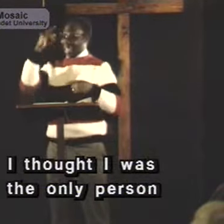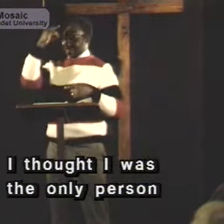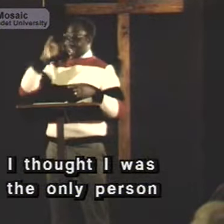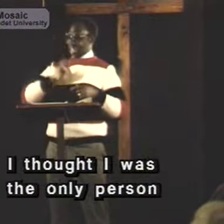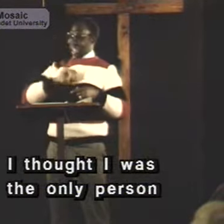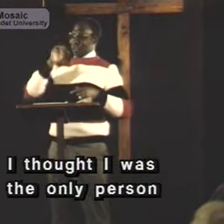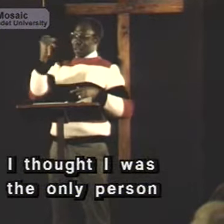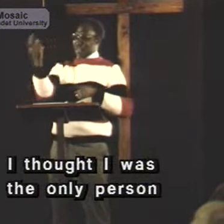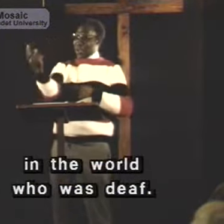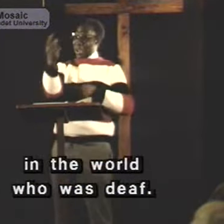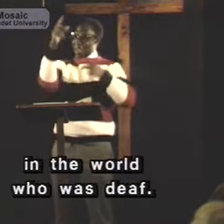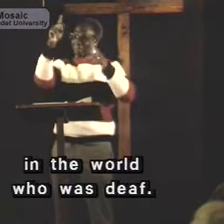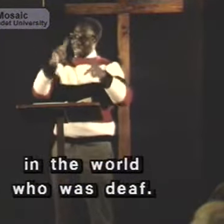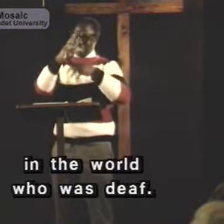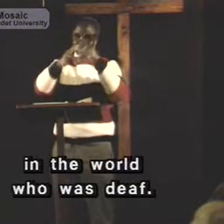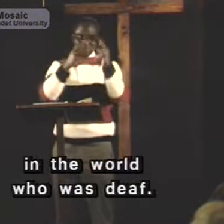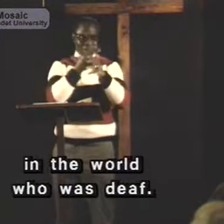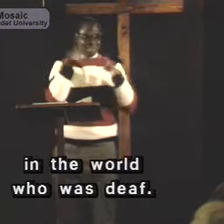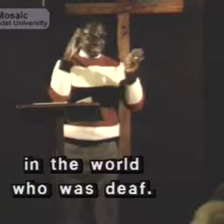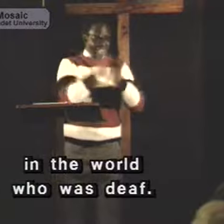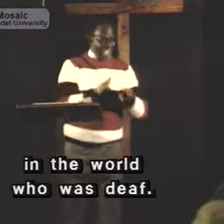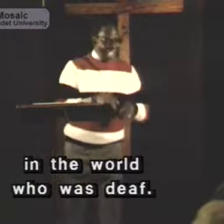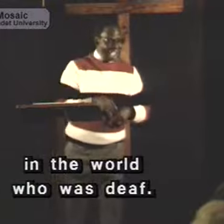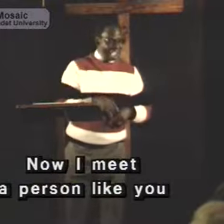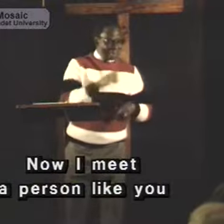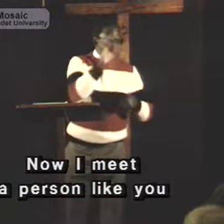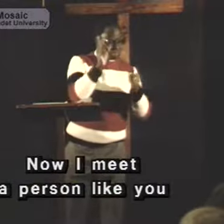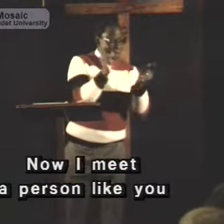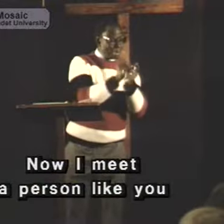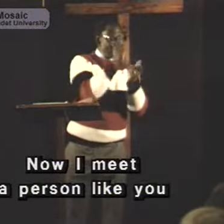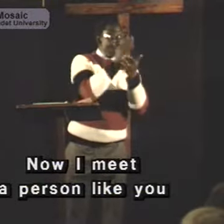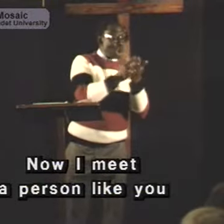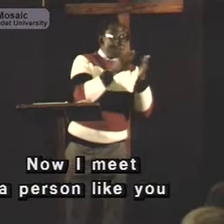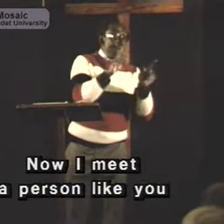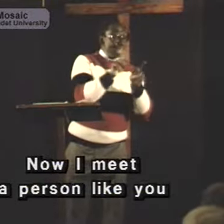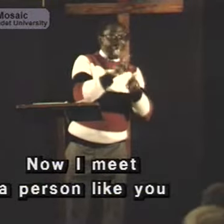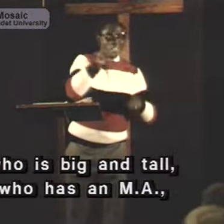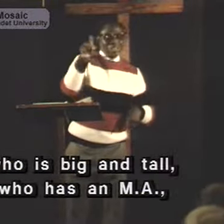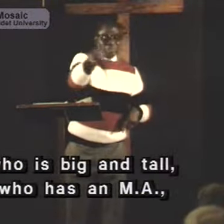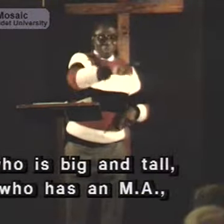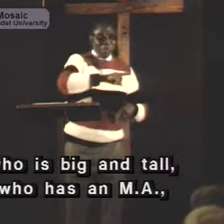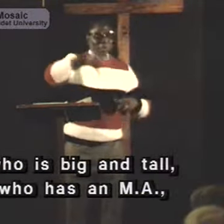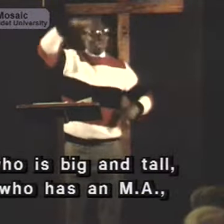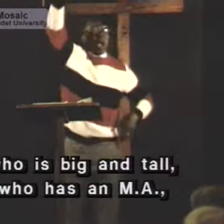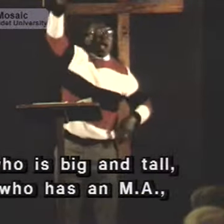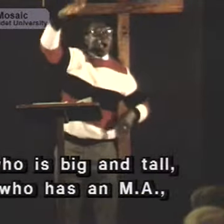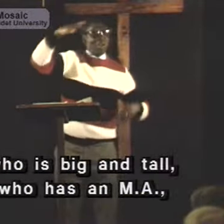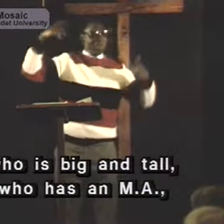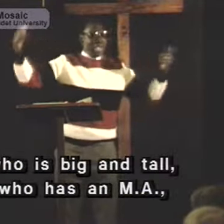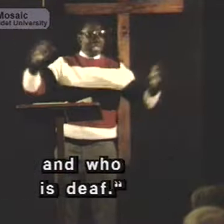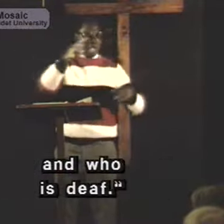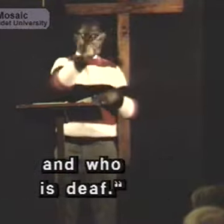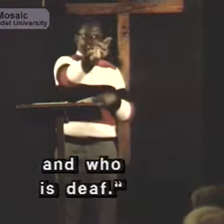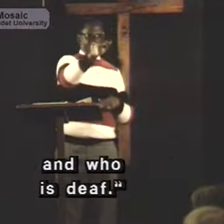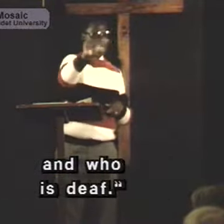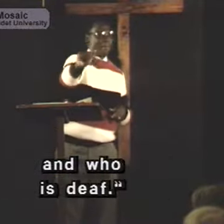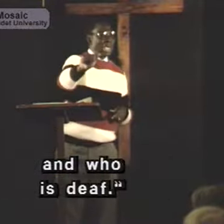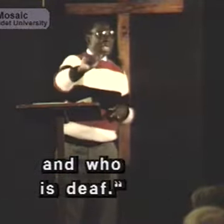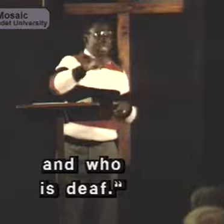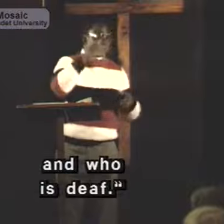I was the only person in the world who was deaf. Now I meet a person like you, who is big and tall, who has an MA, and